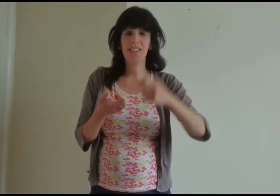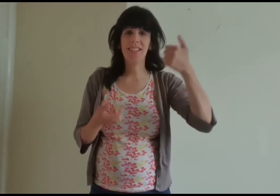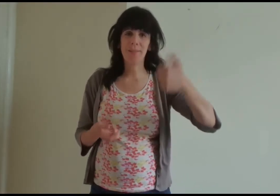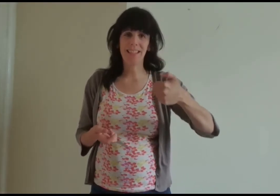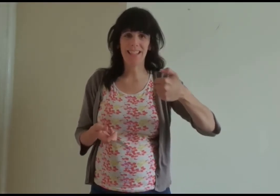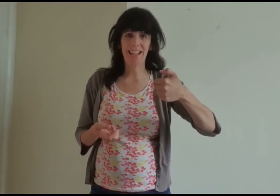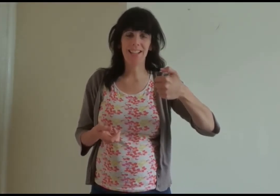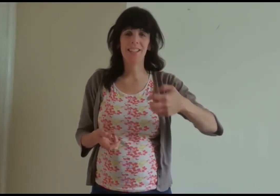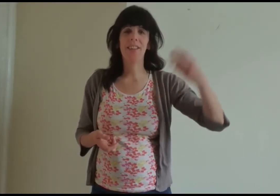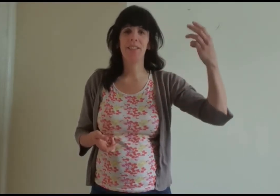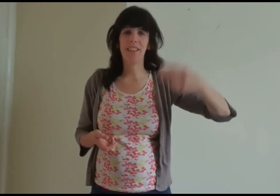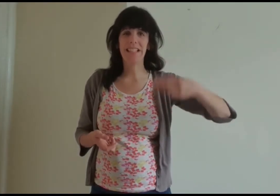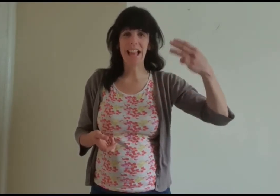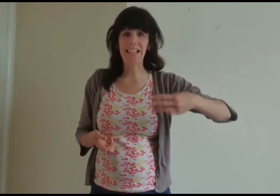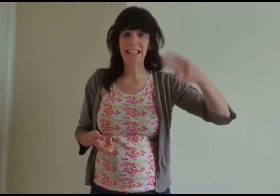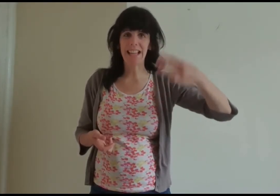chapter 6 verse 18 I